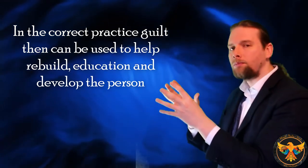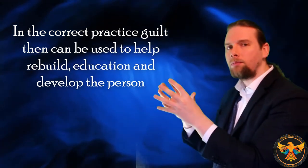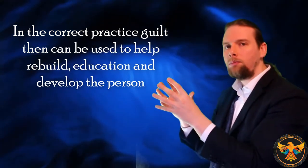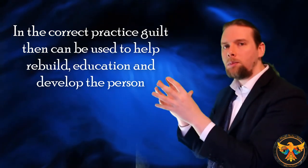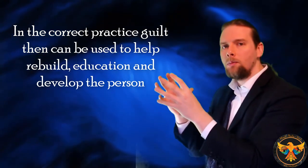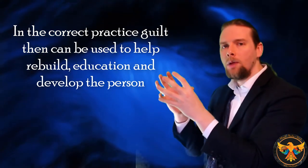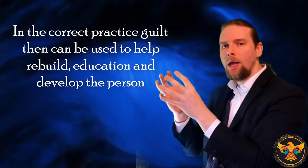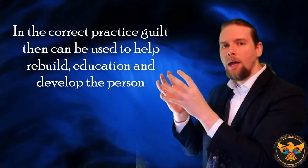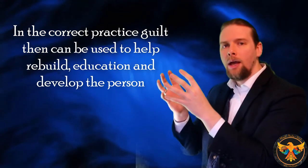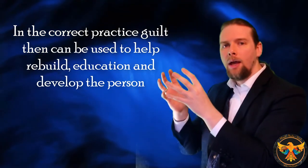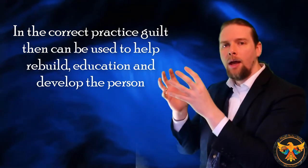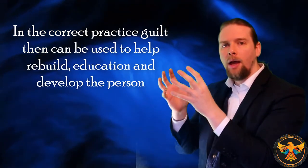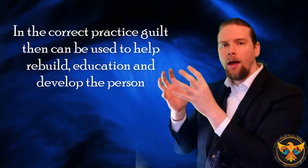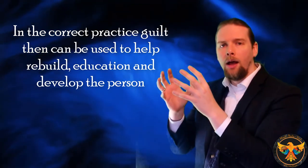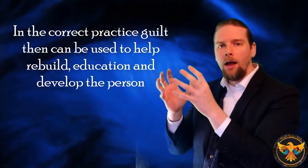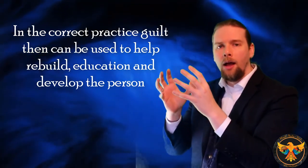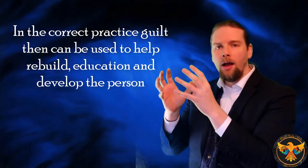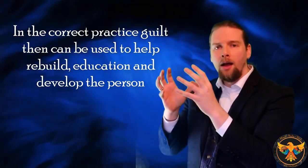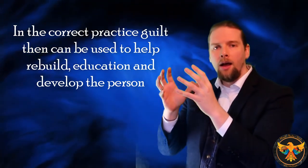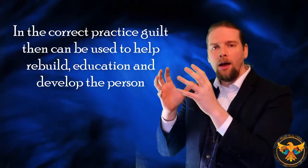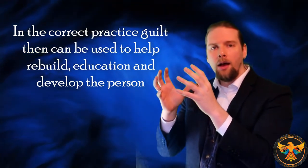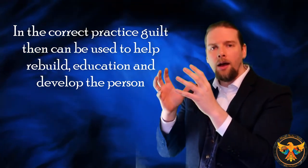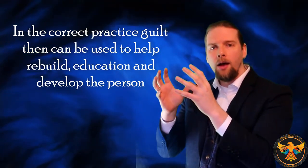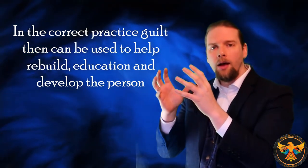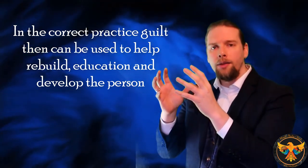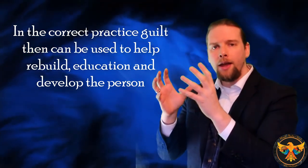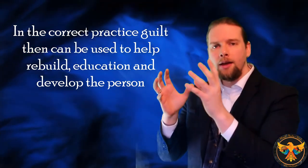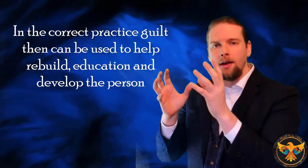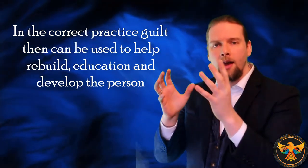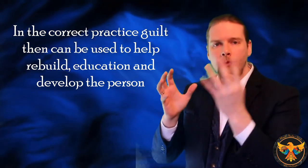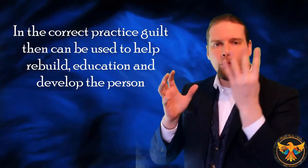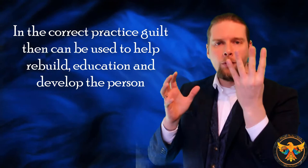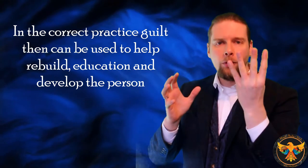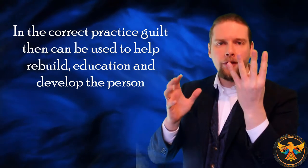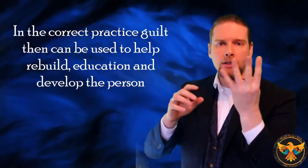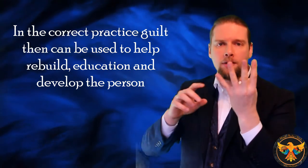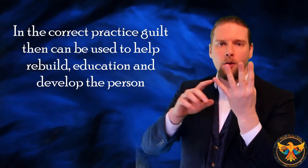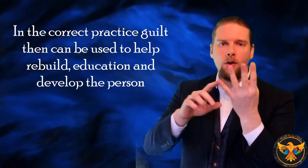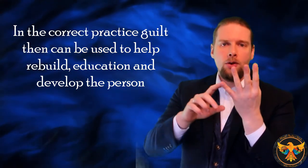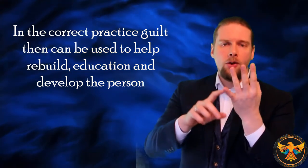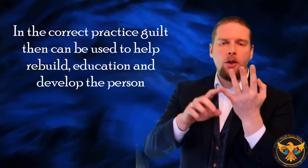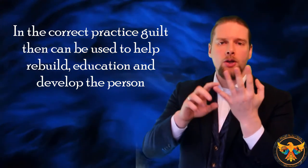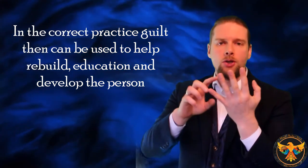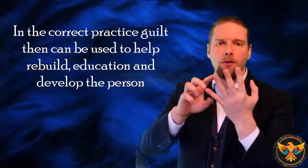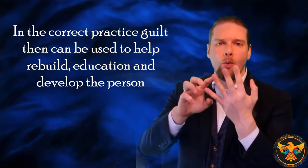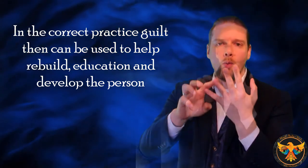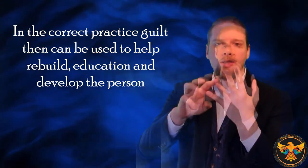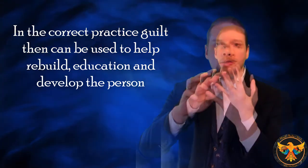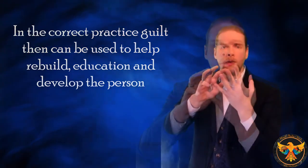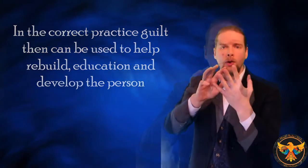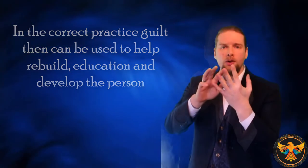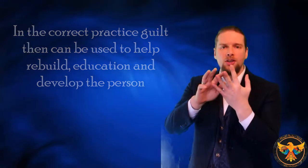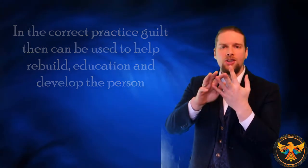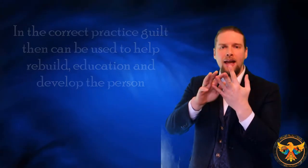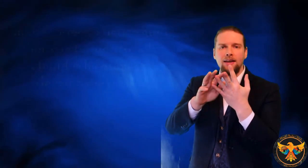then I've got four things. I've got knowledge, I've got wisdom, I've got understanding,